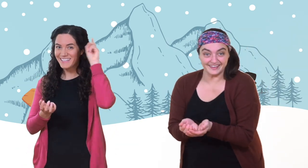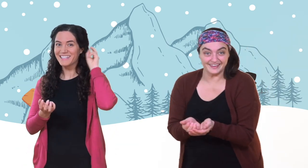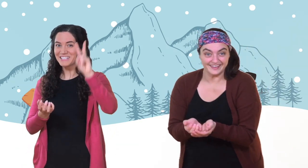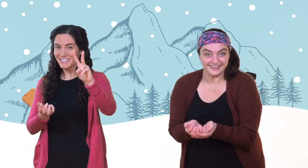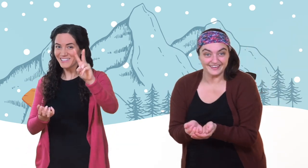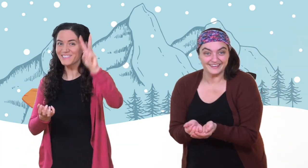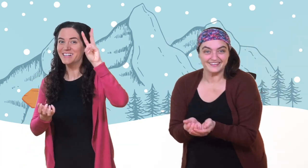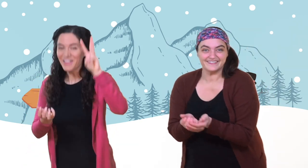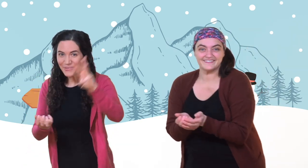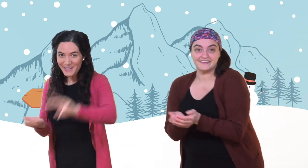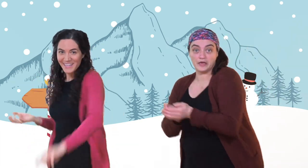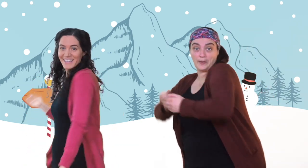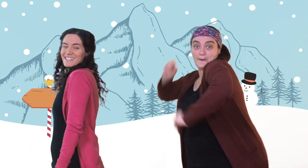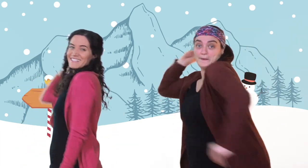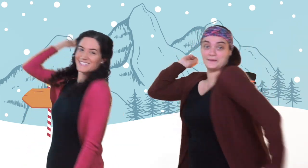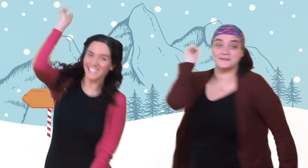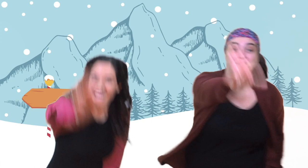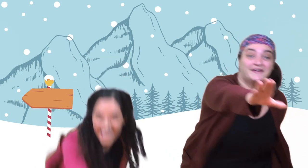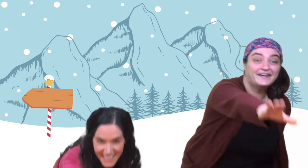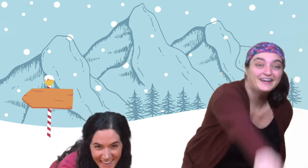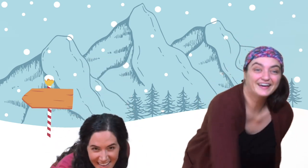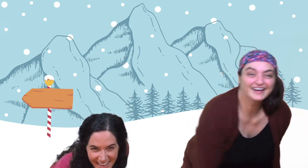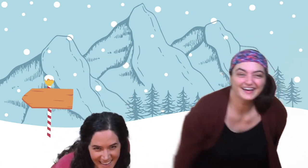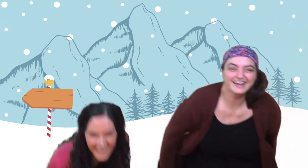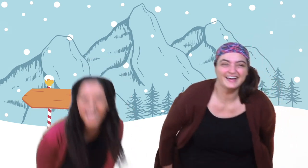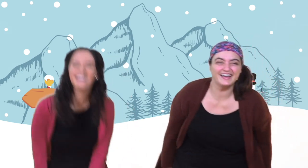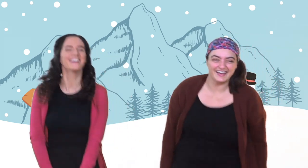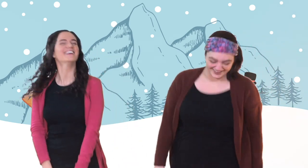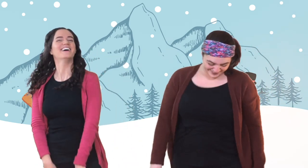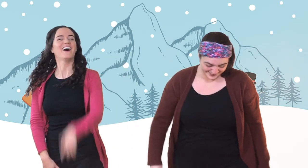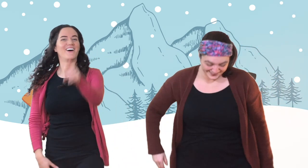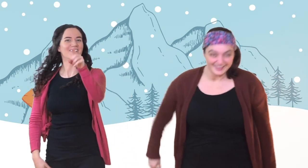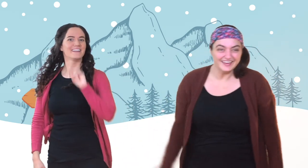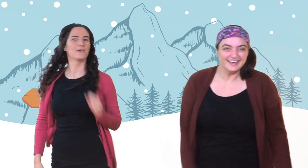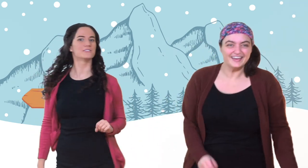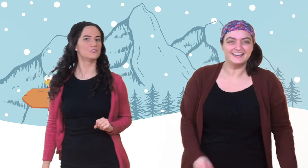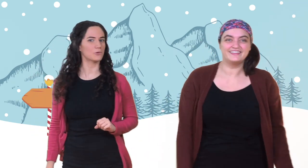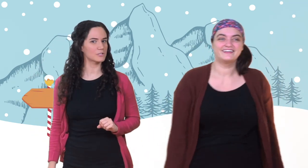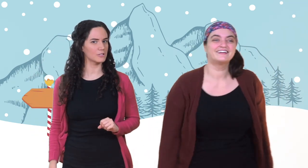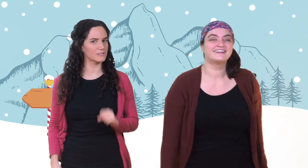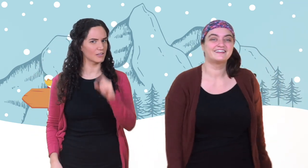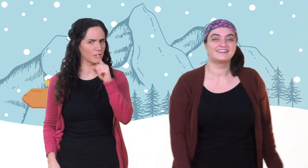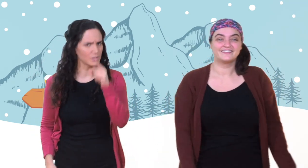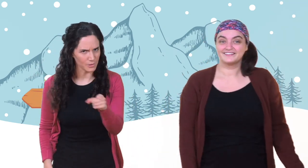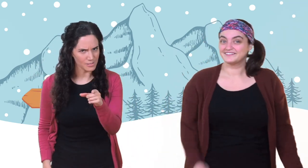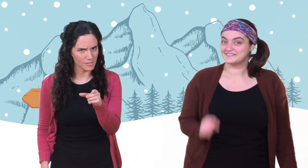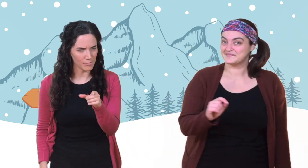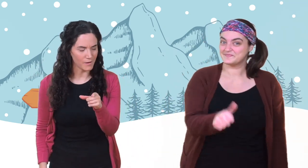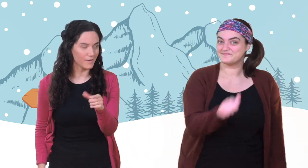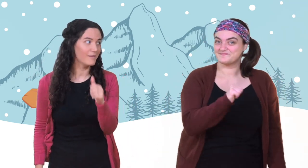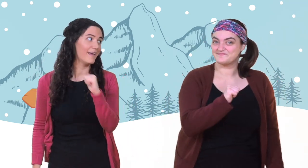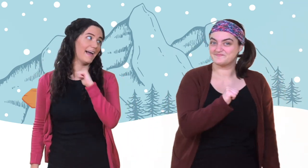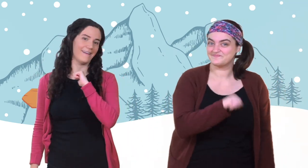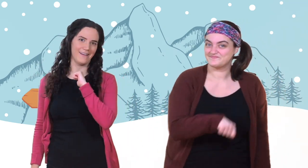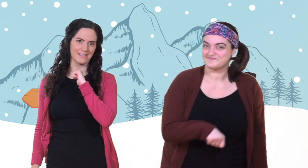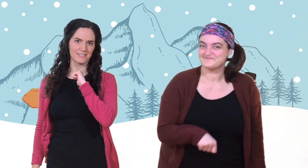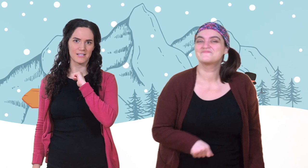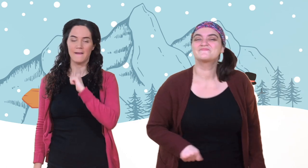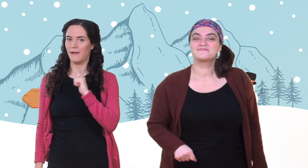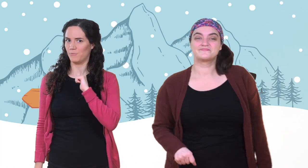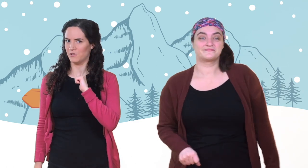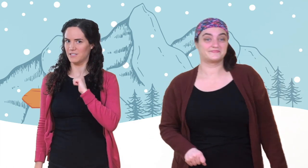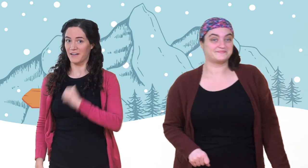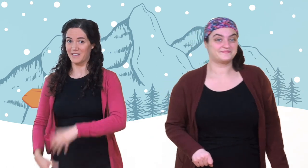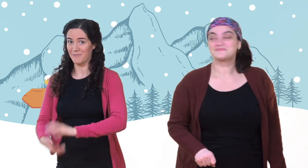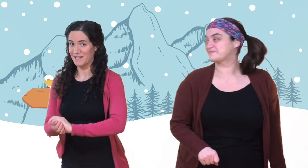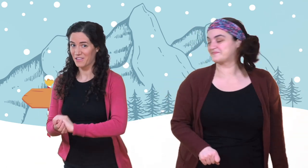One, two, three, duck! Alright, now it's your turn to throw your snowball at us.